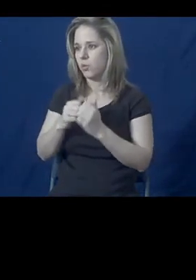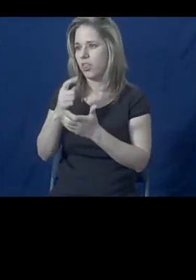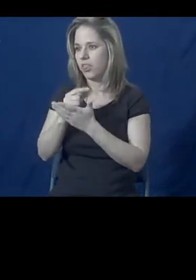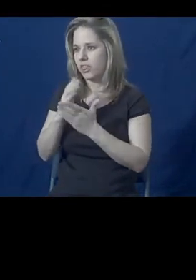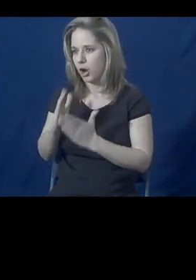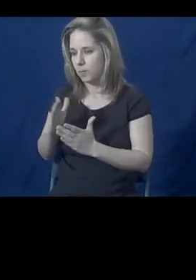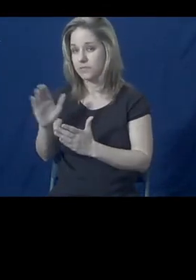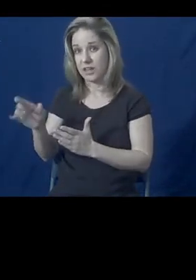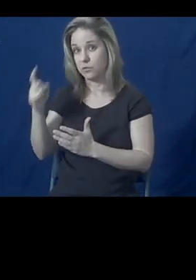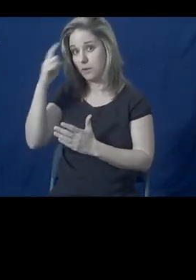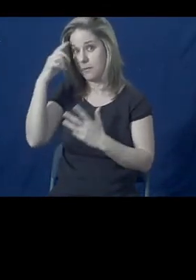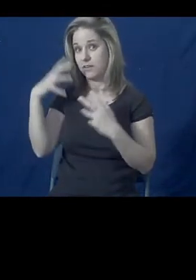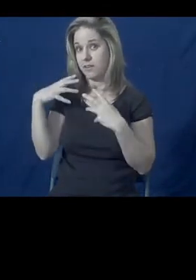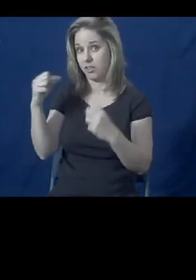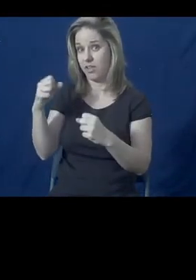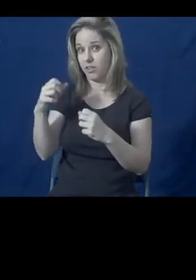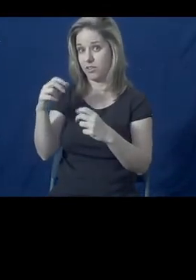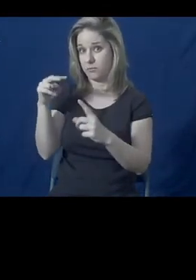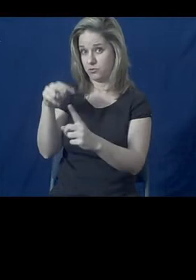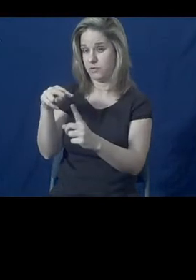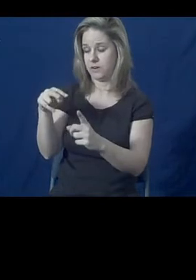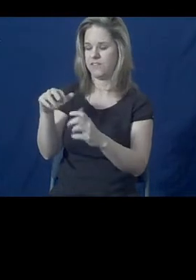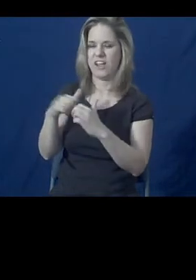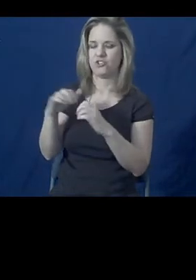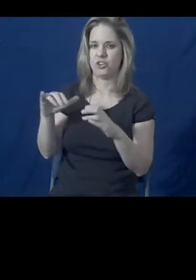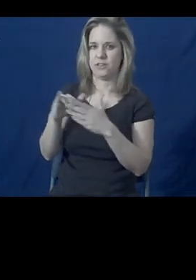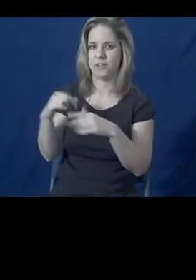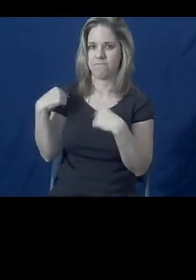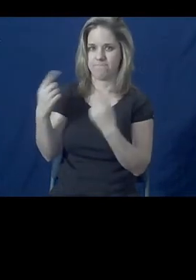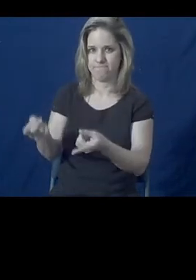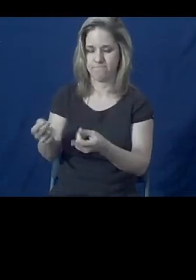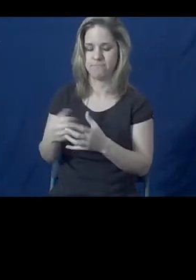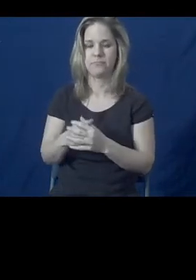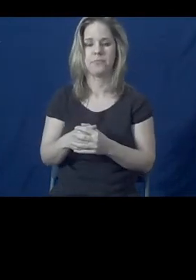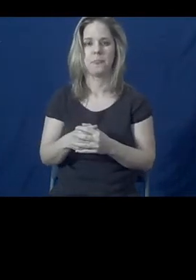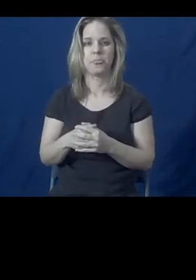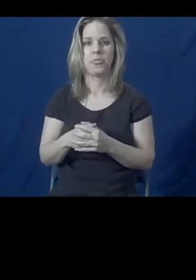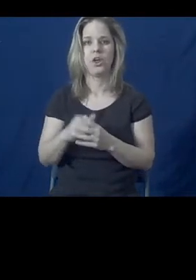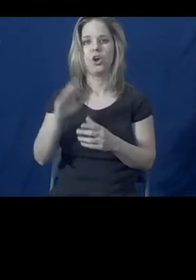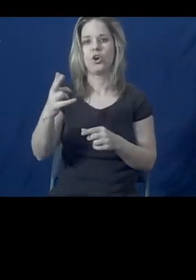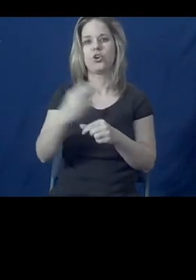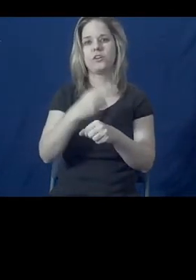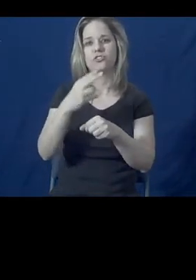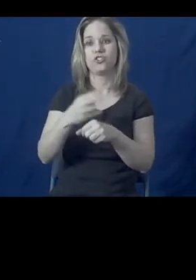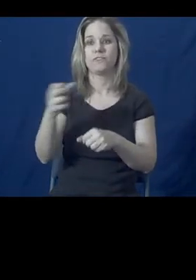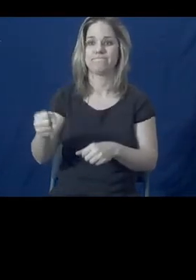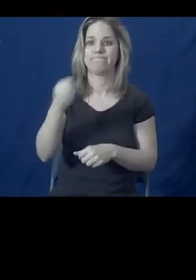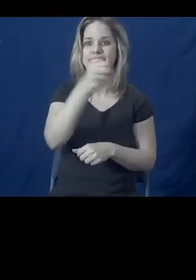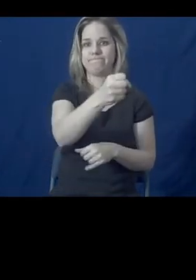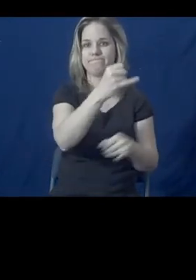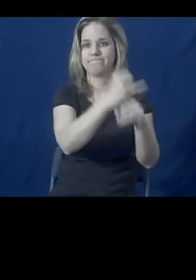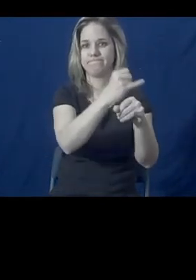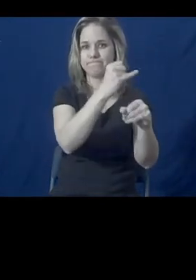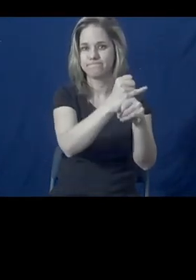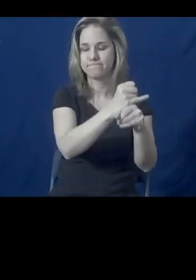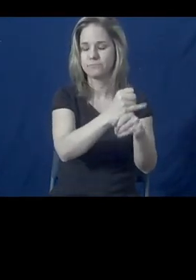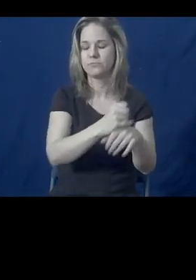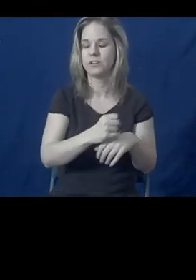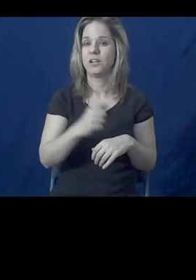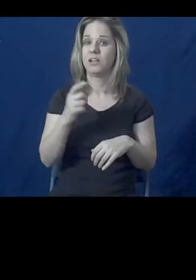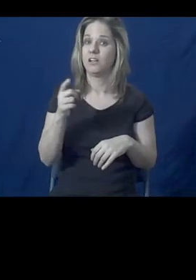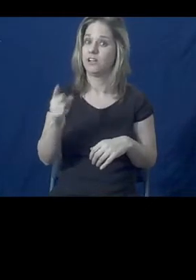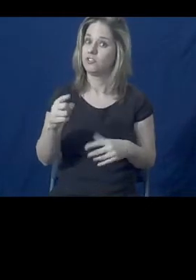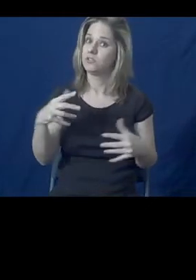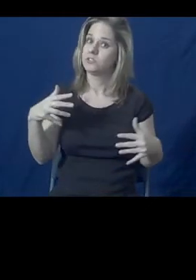over a period of time. And there had been a history of hospitalizations. And one of this client's great fears,